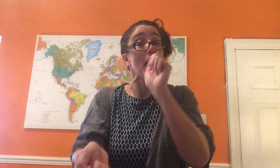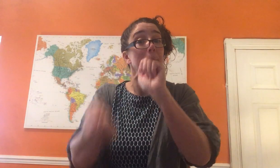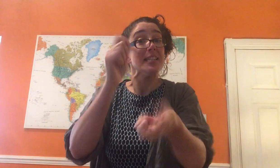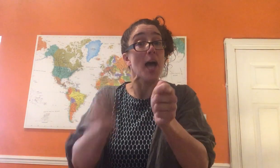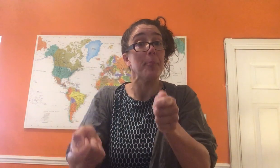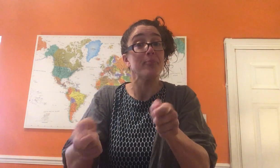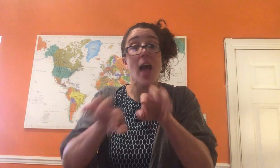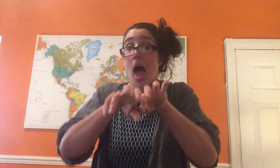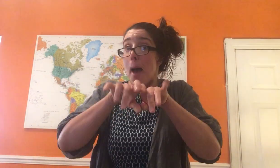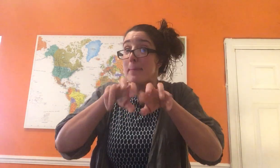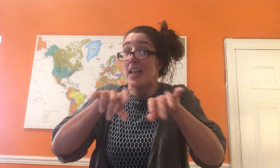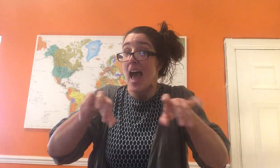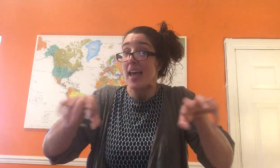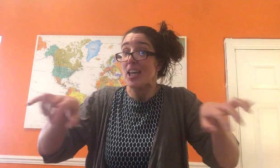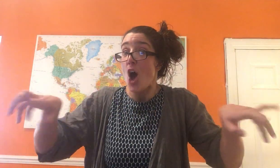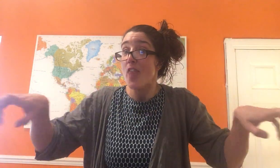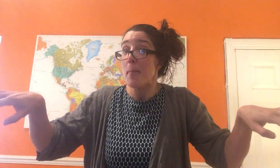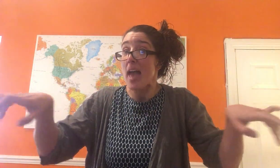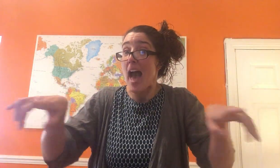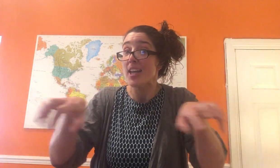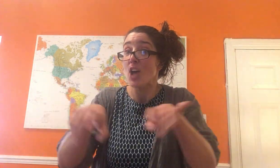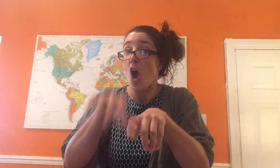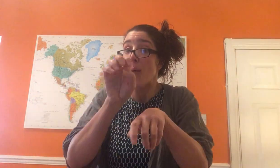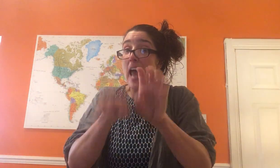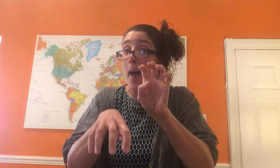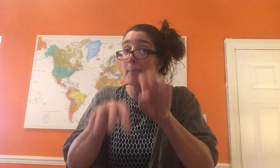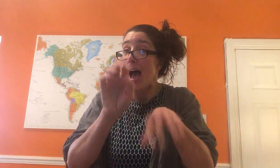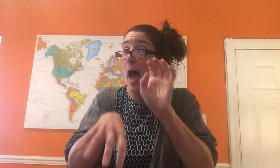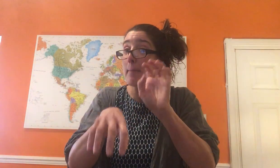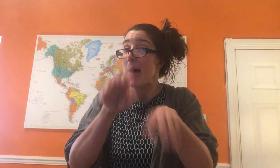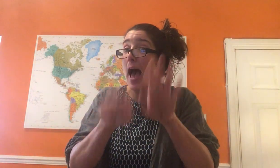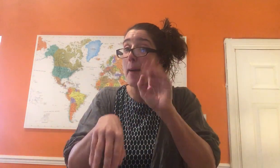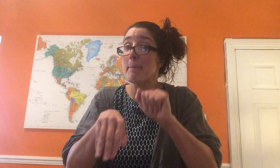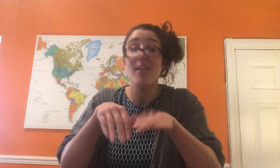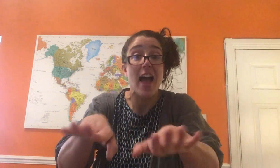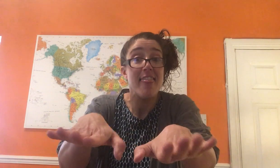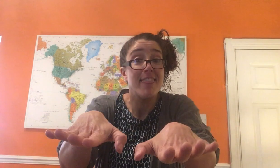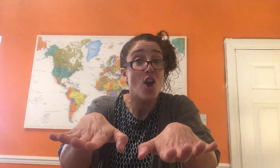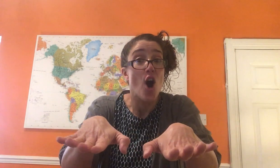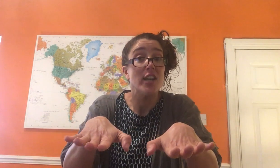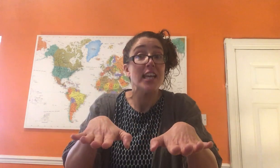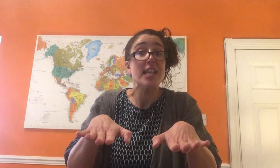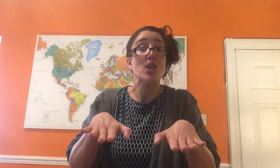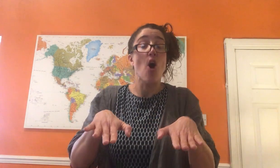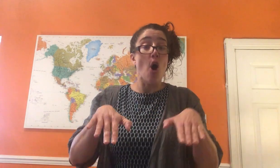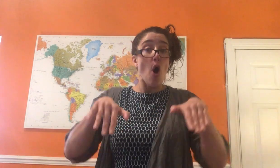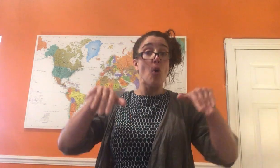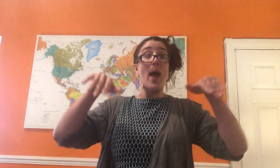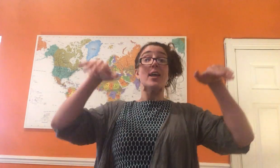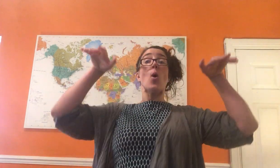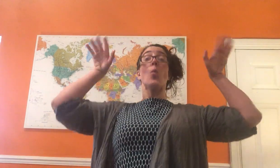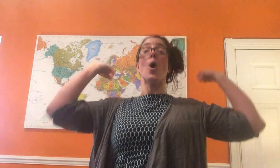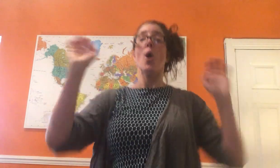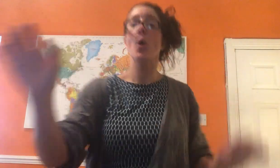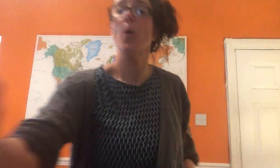hammer, hammer. the audience all went, woo!